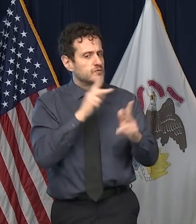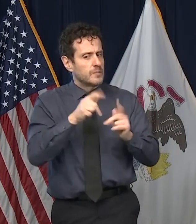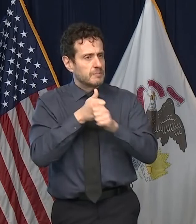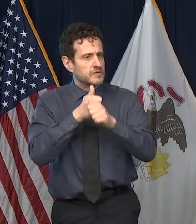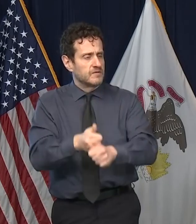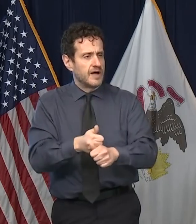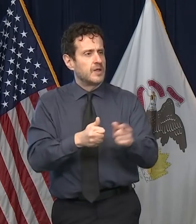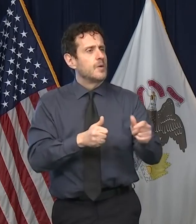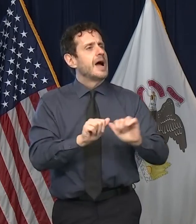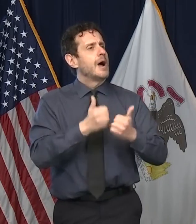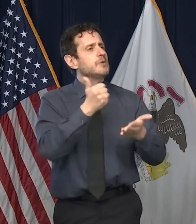ones safe.